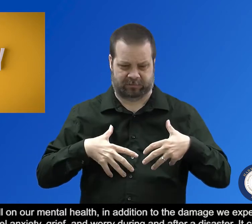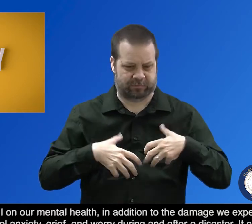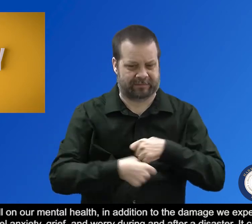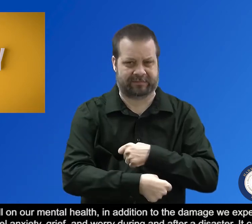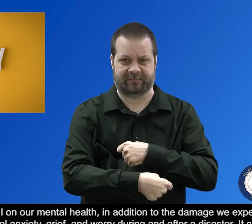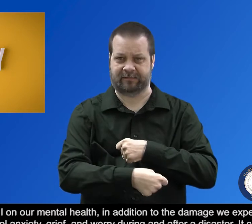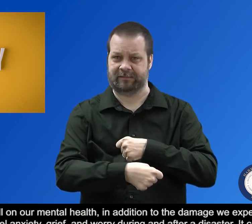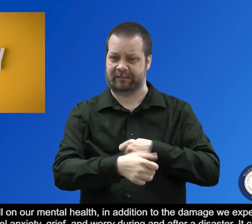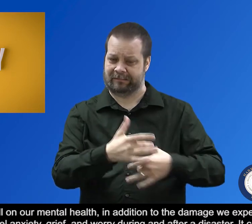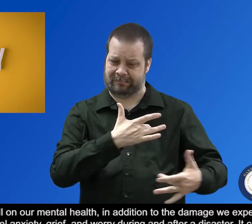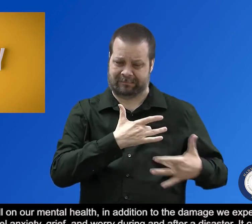after a disaster.